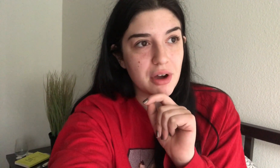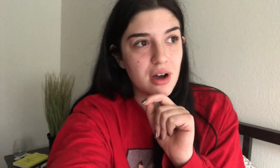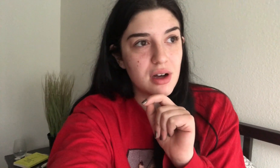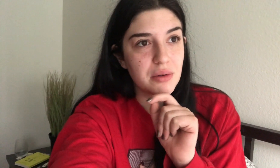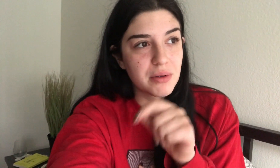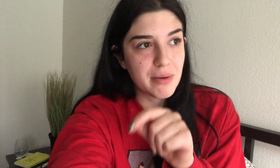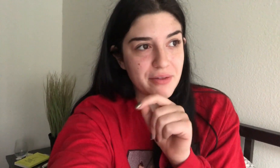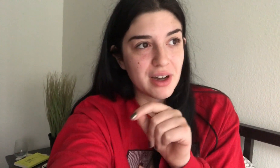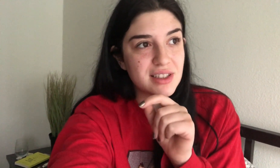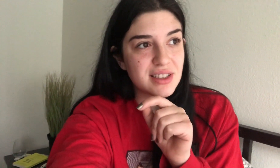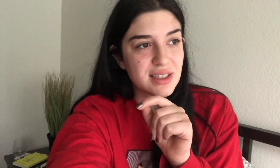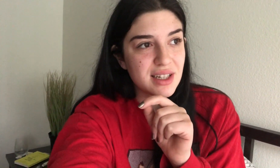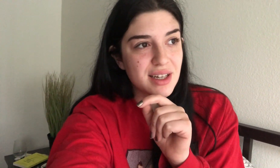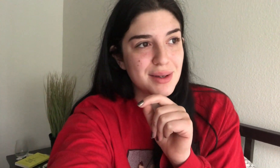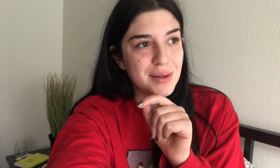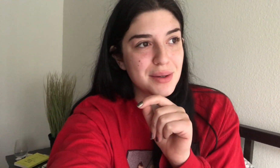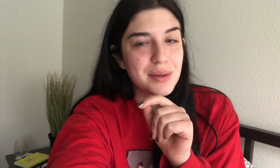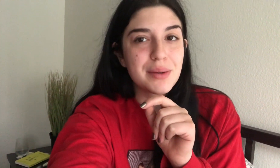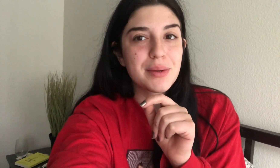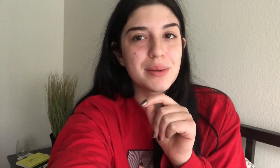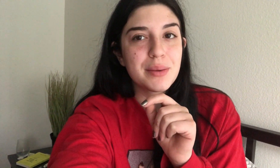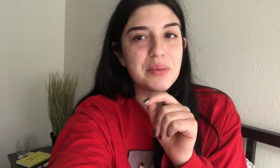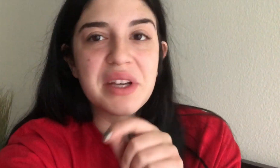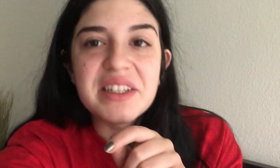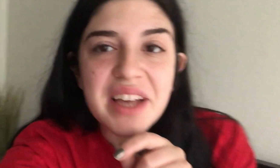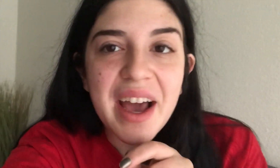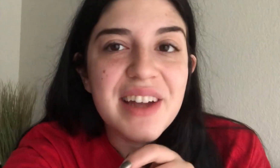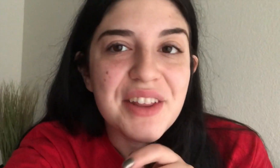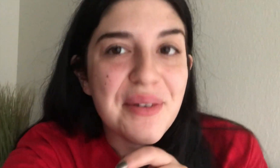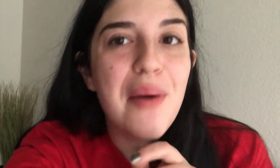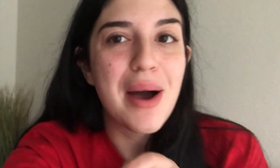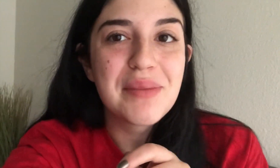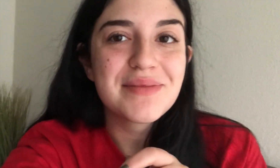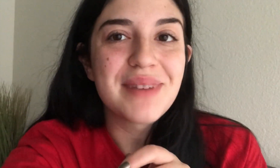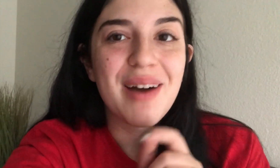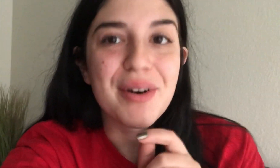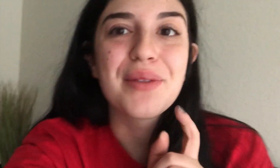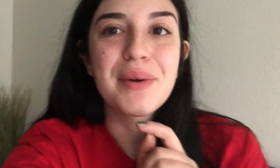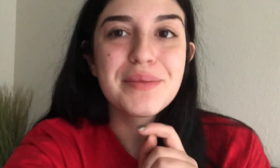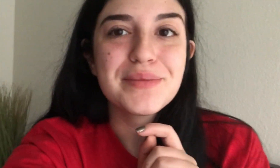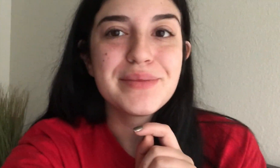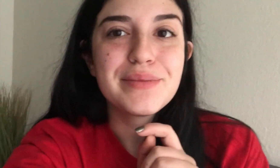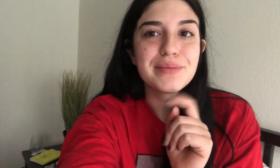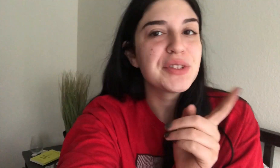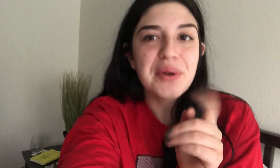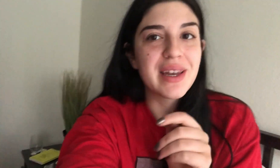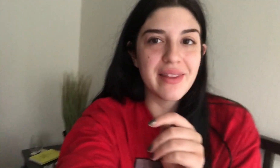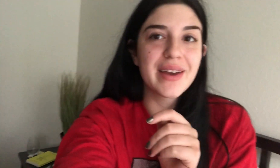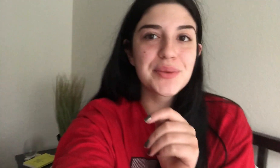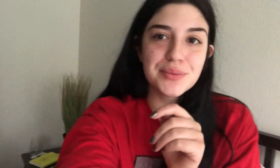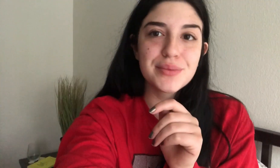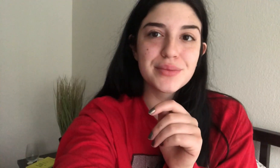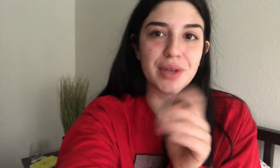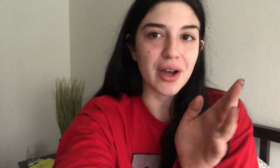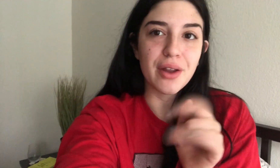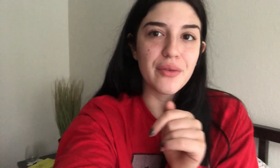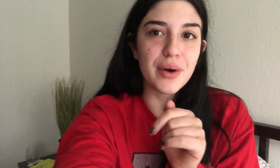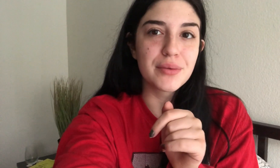call with one of my friends because I had to throw up halfway through doing nothing talking on the phone.